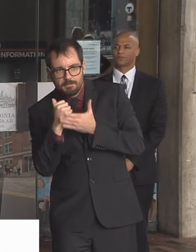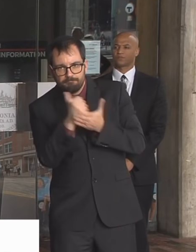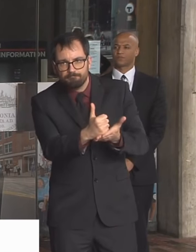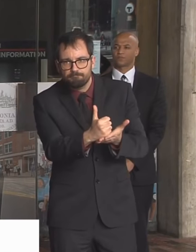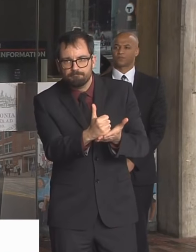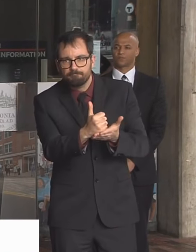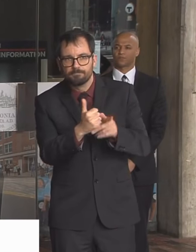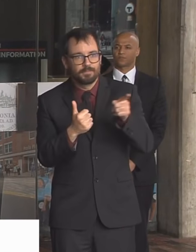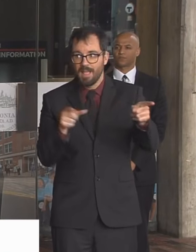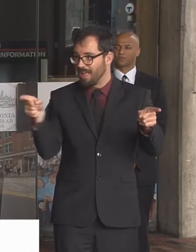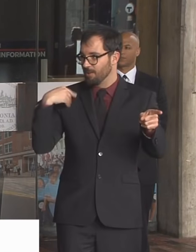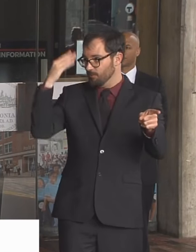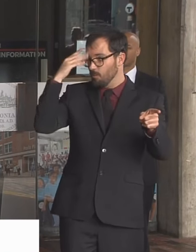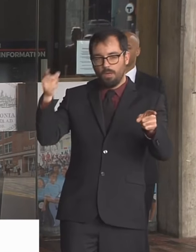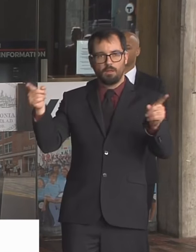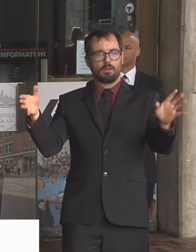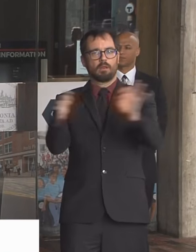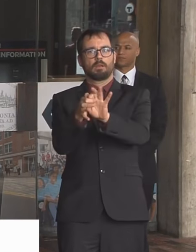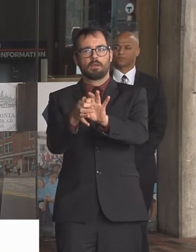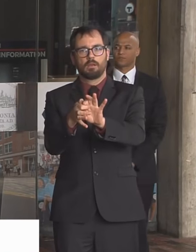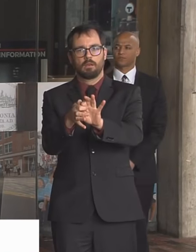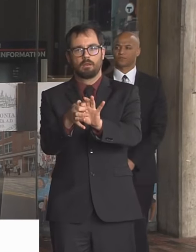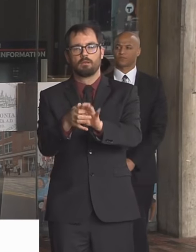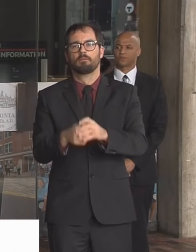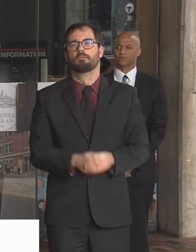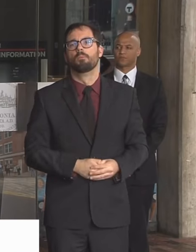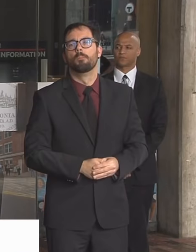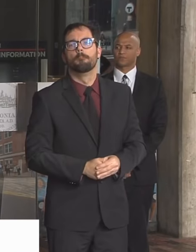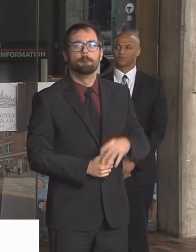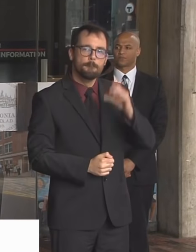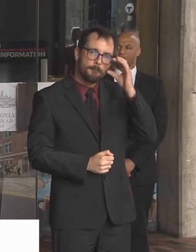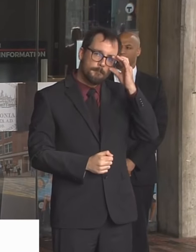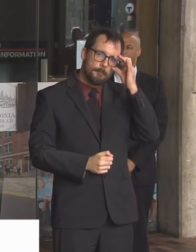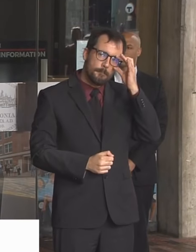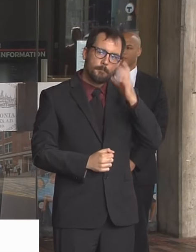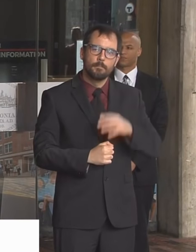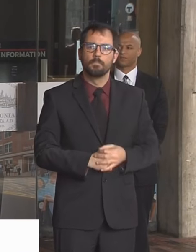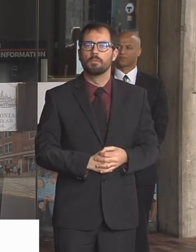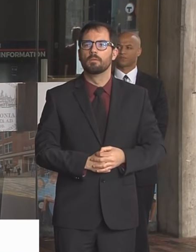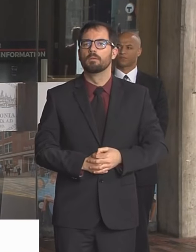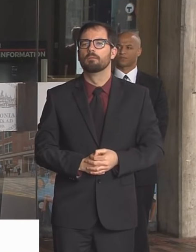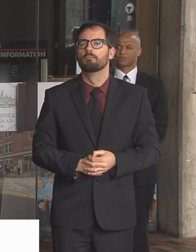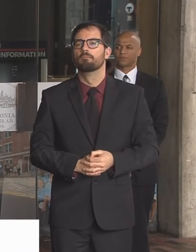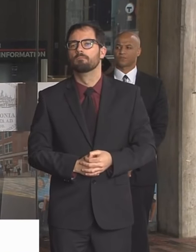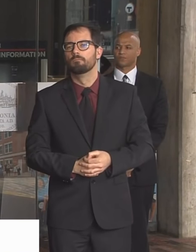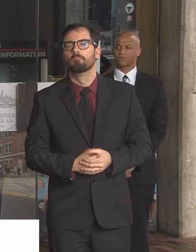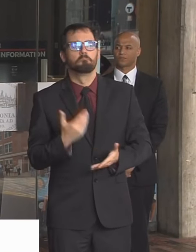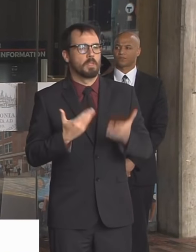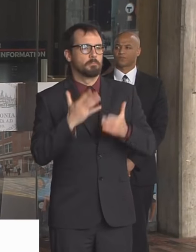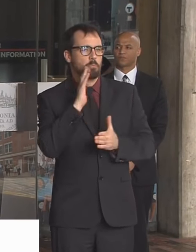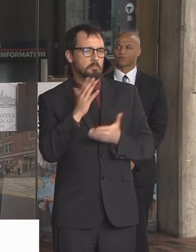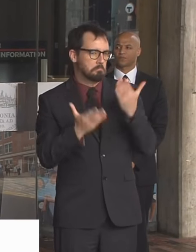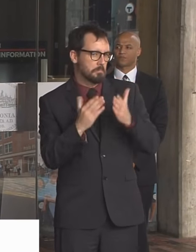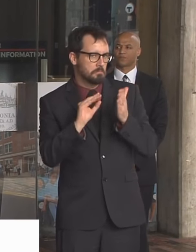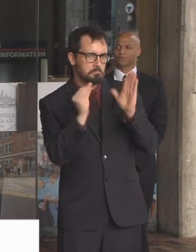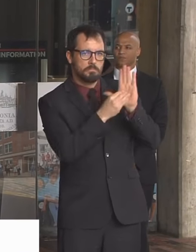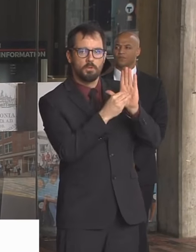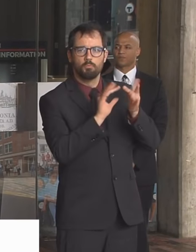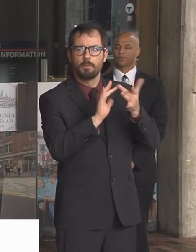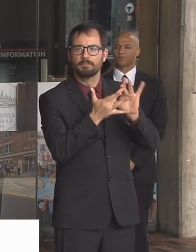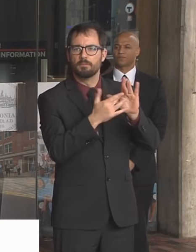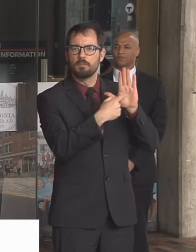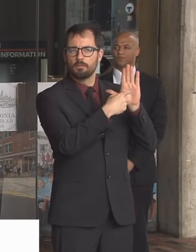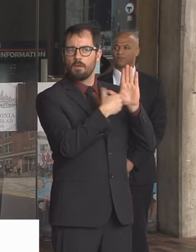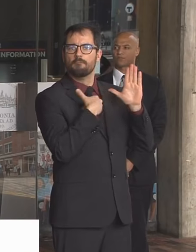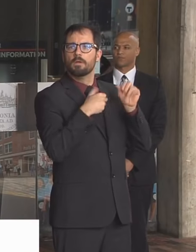It's a directory for residents to know what is open and what businesses can share information on gift cards etc. So one of the things